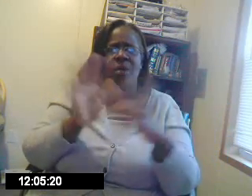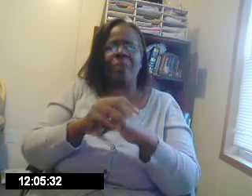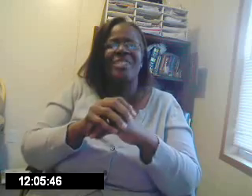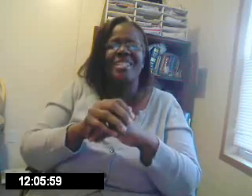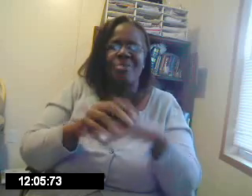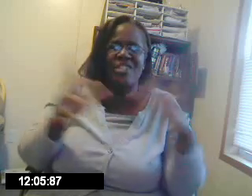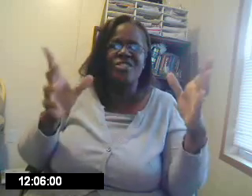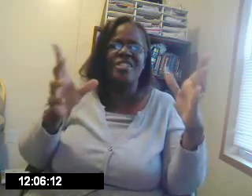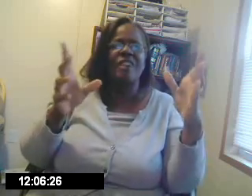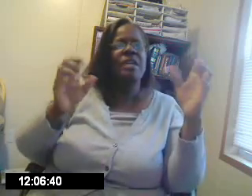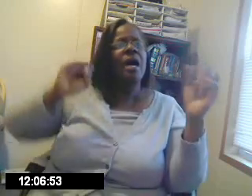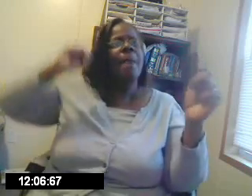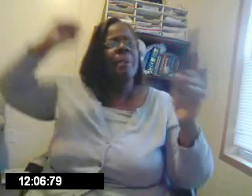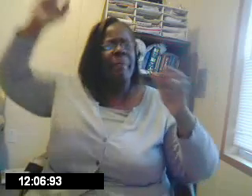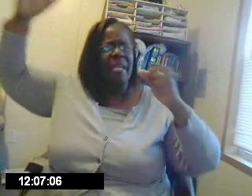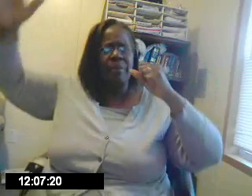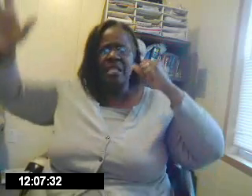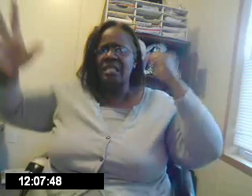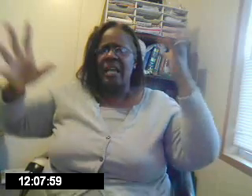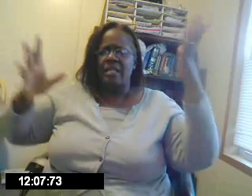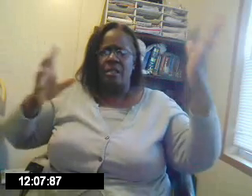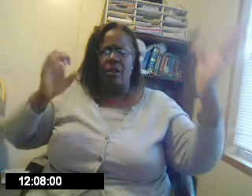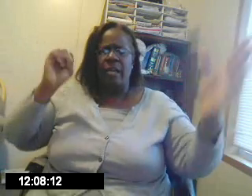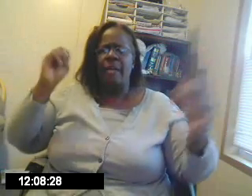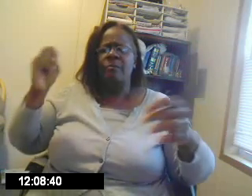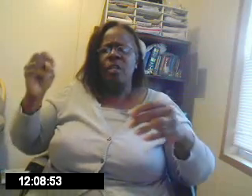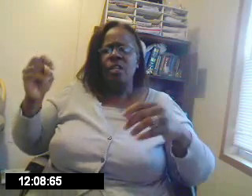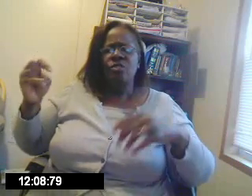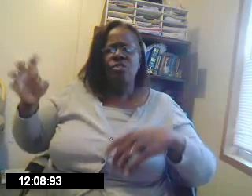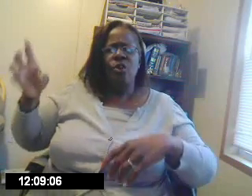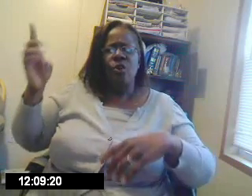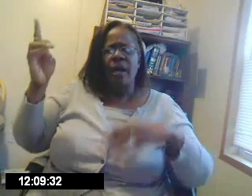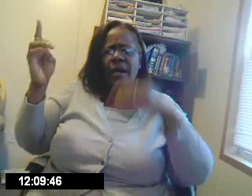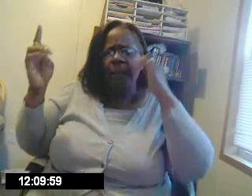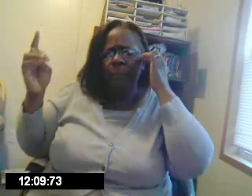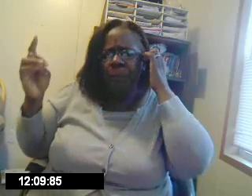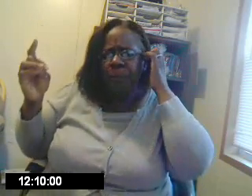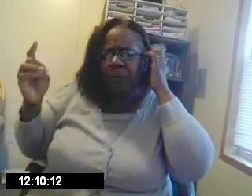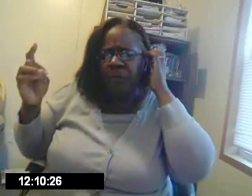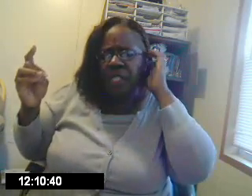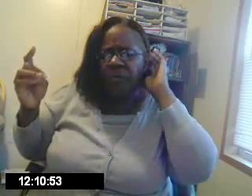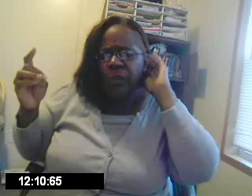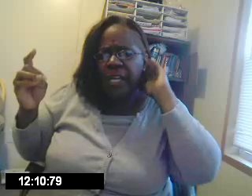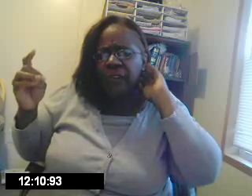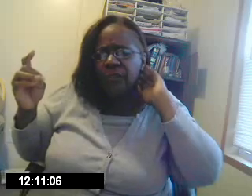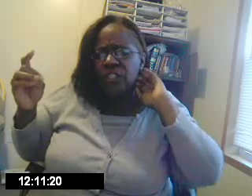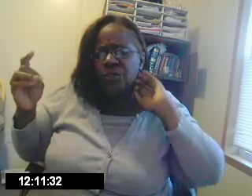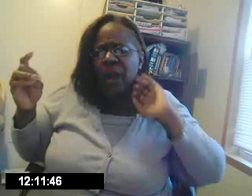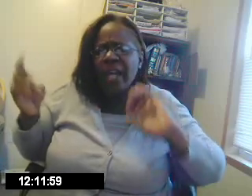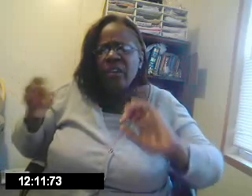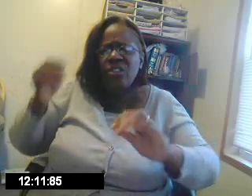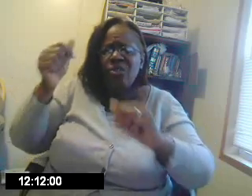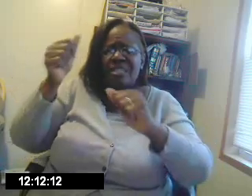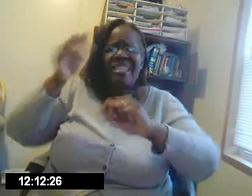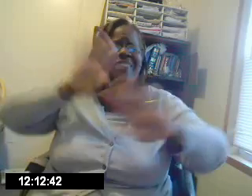a problem with expressing yourself, but make big signs, okay, so, then for every trial, you could say